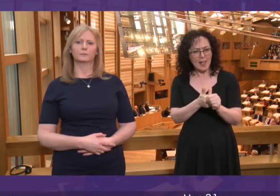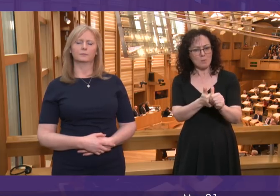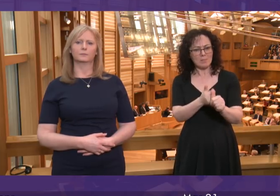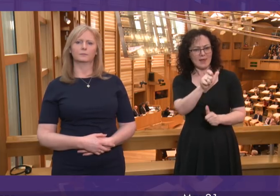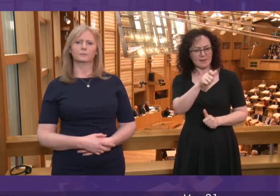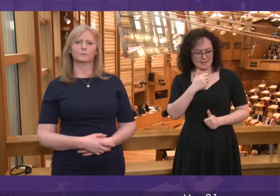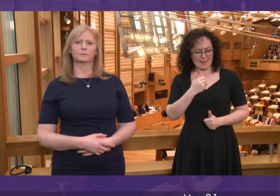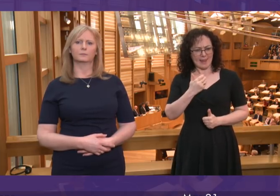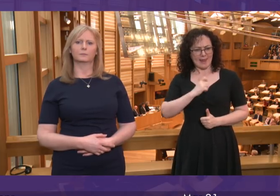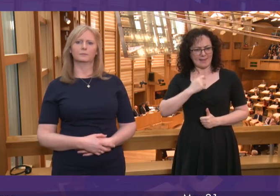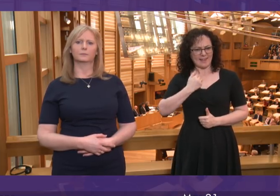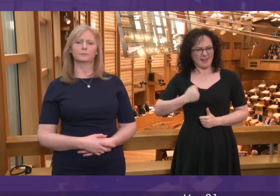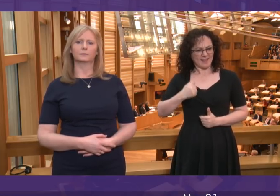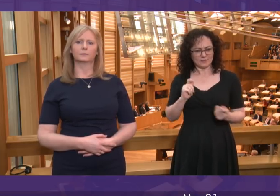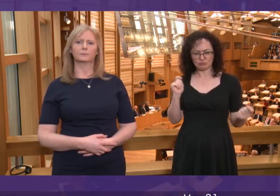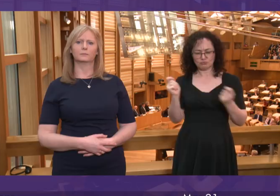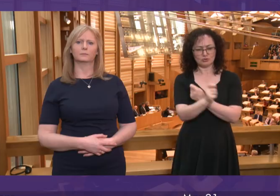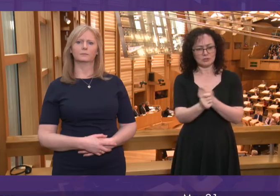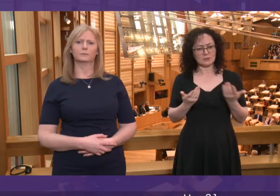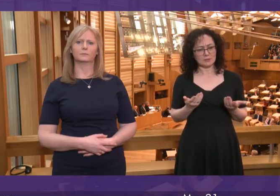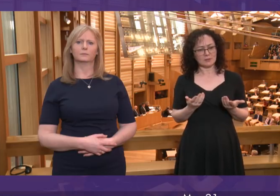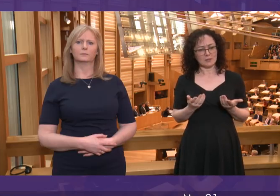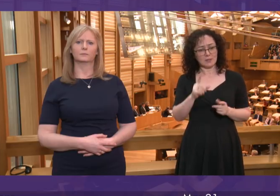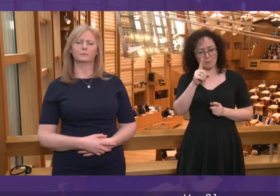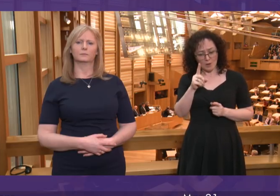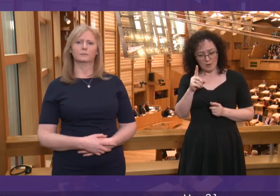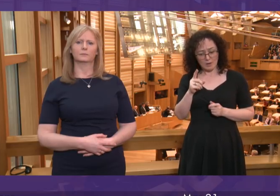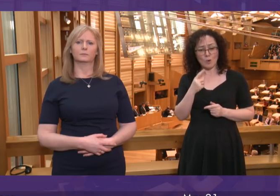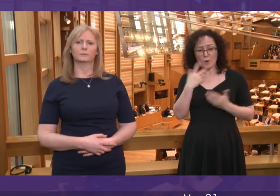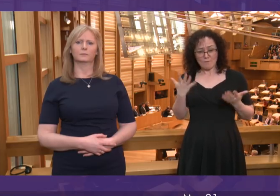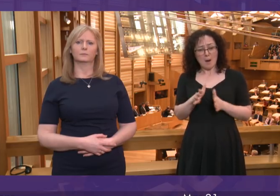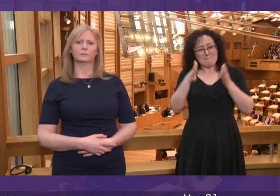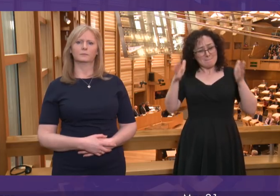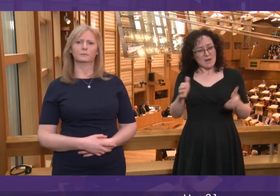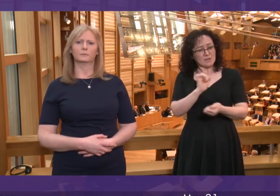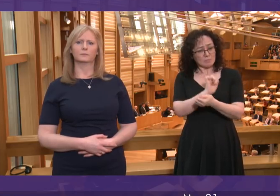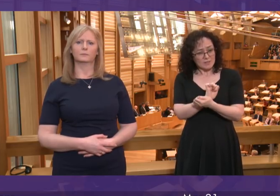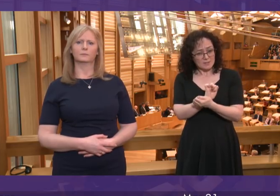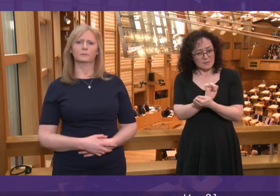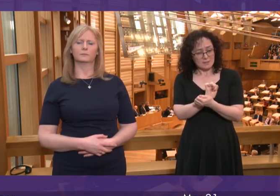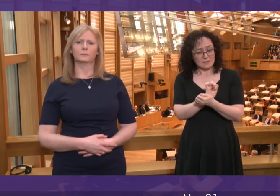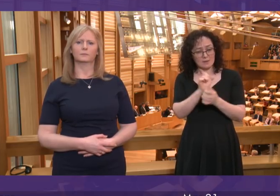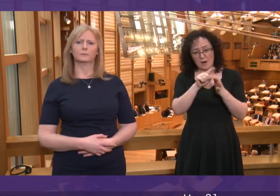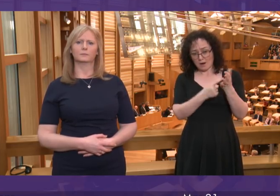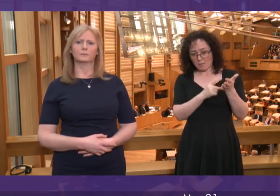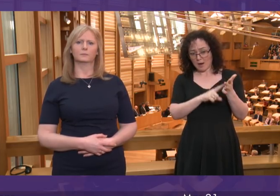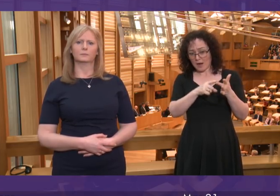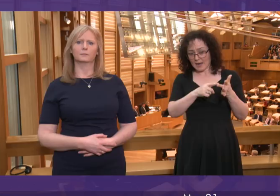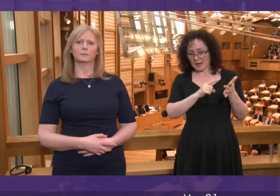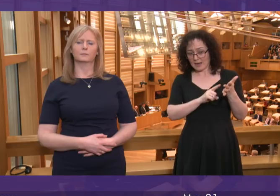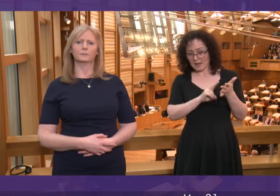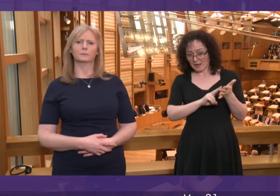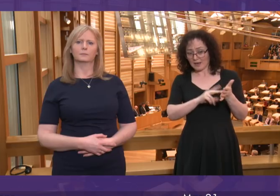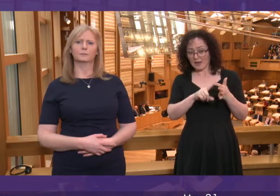Yet, as my colleague Adam Tompkins has discovered in recent days, in one of our biggest prisons, Barlinny, a successful voluntarily funded recovery project.